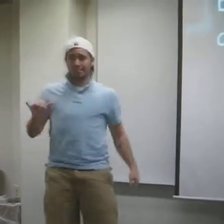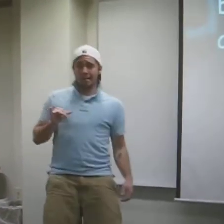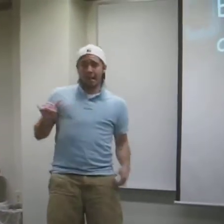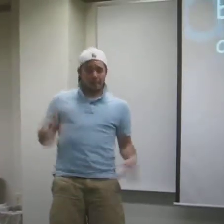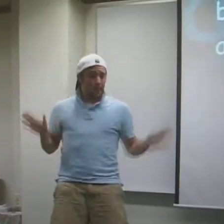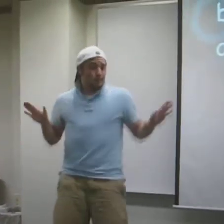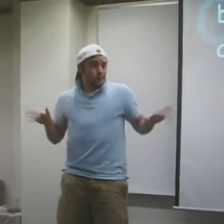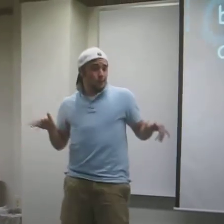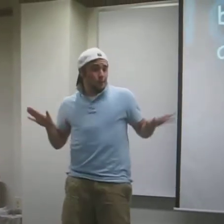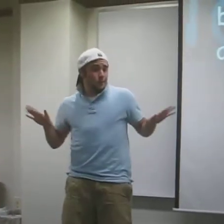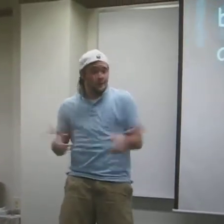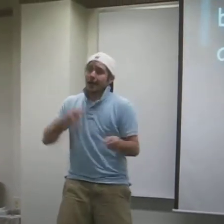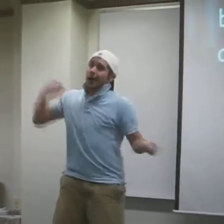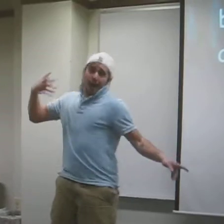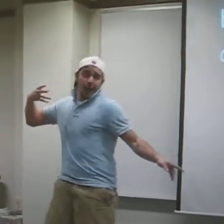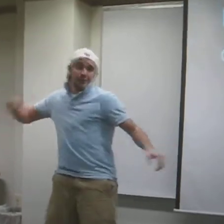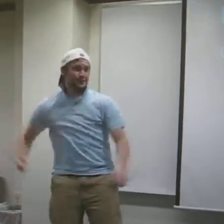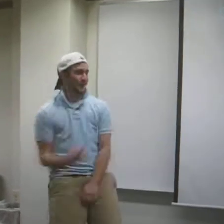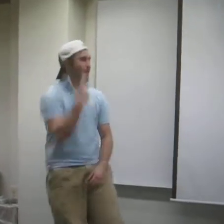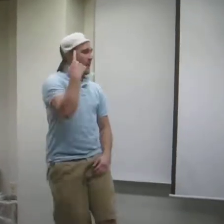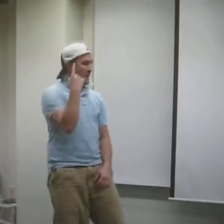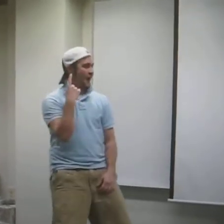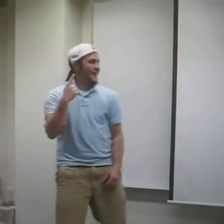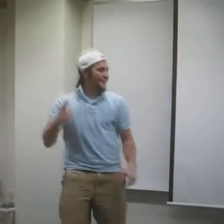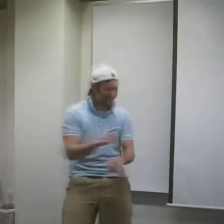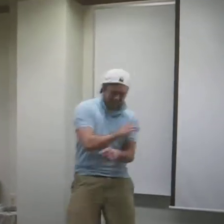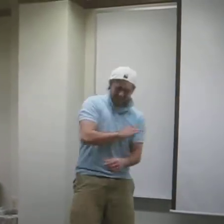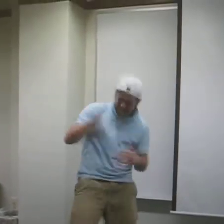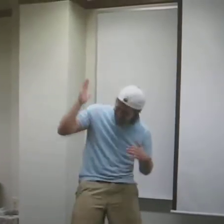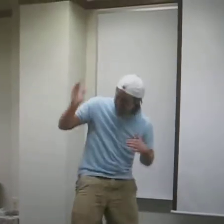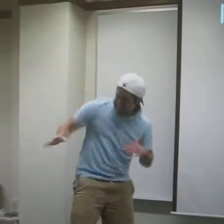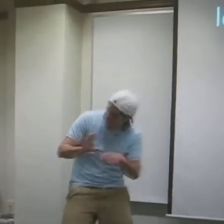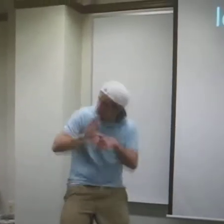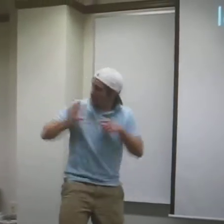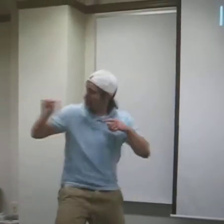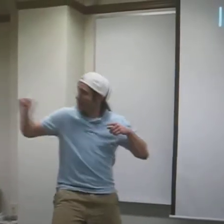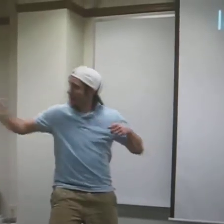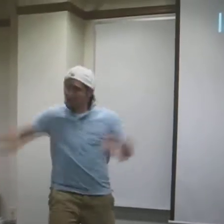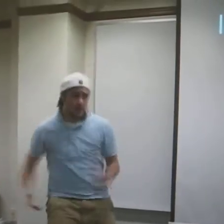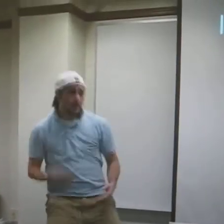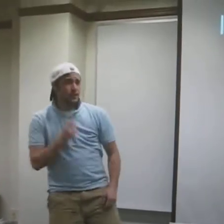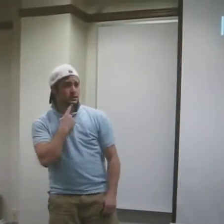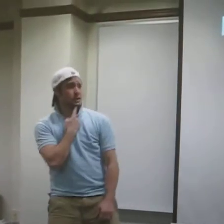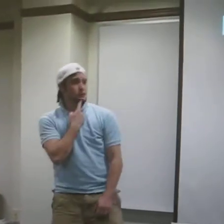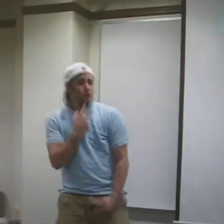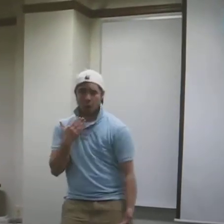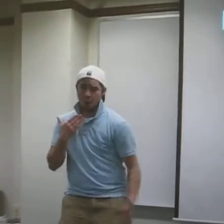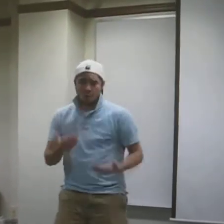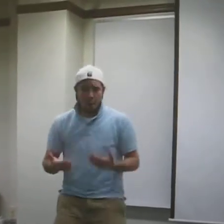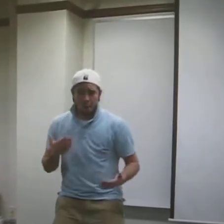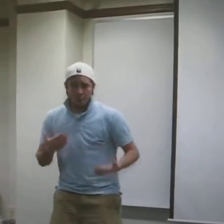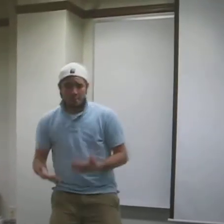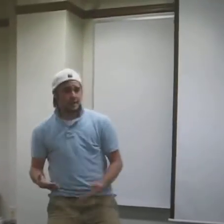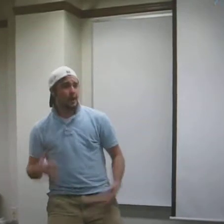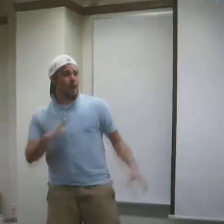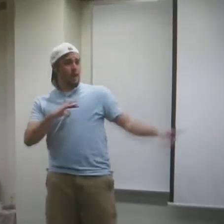love, baby, you bitch I'm in baby, I'll be down, down, down, down,